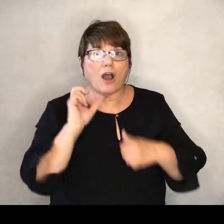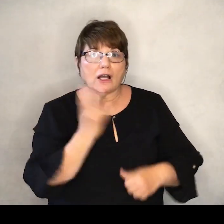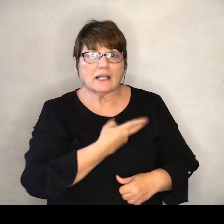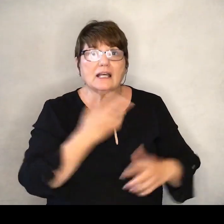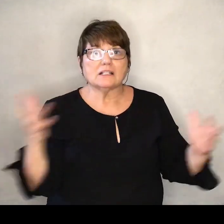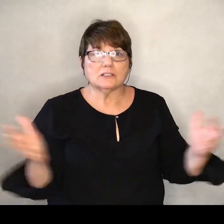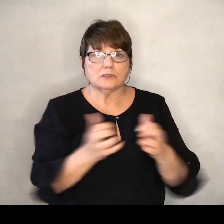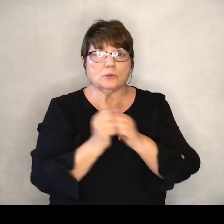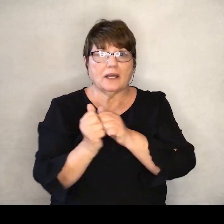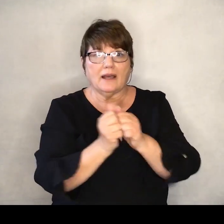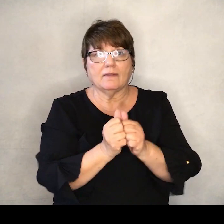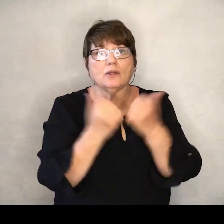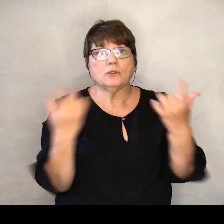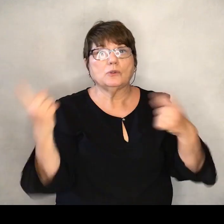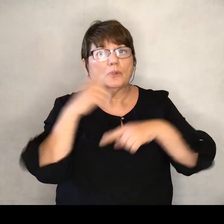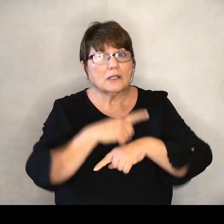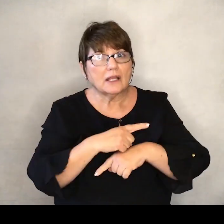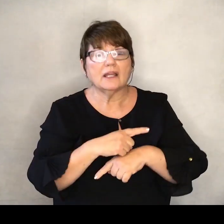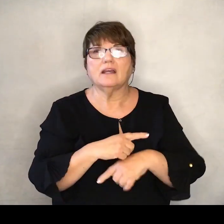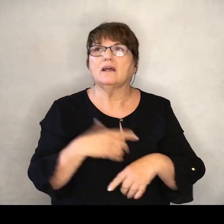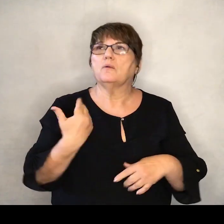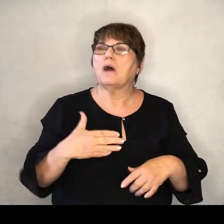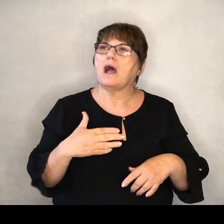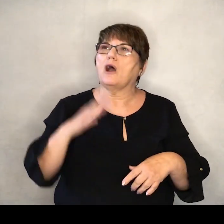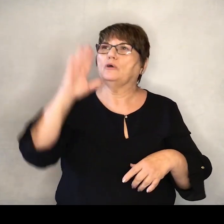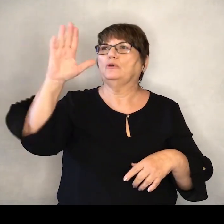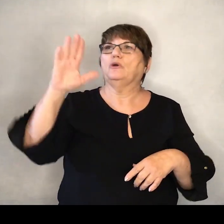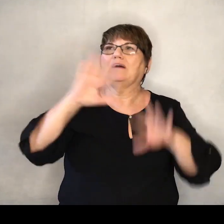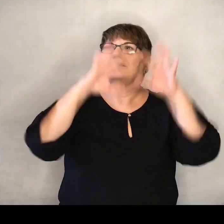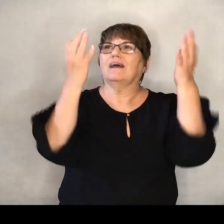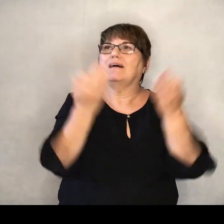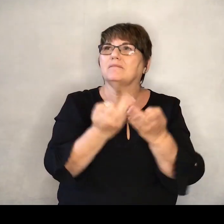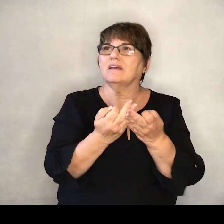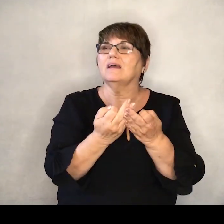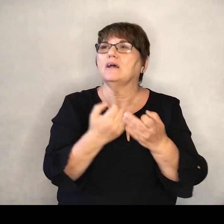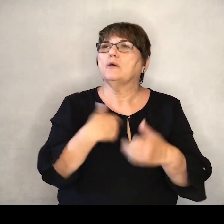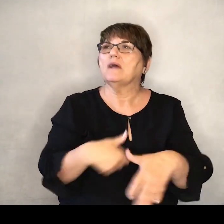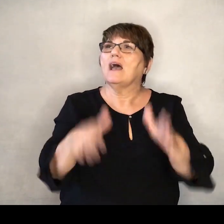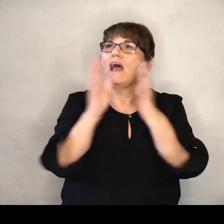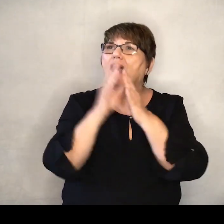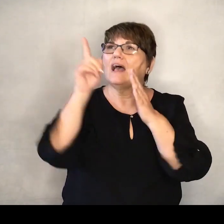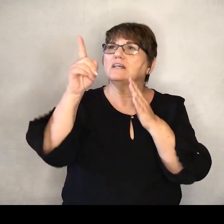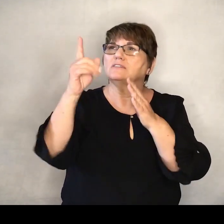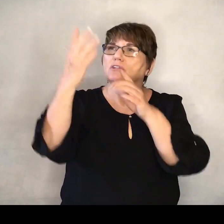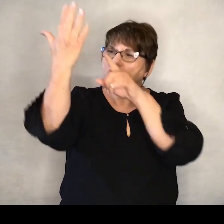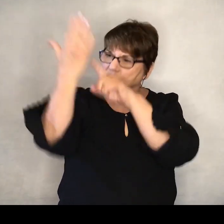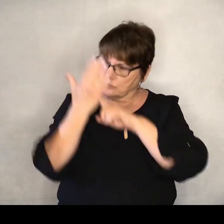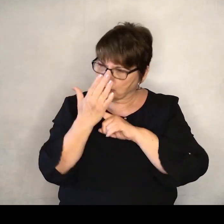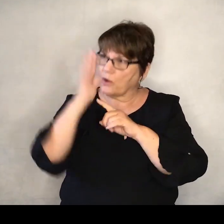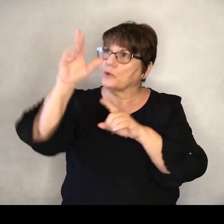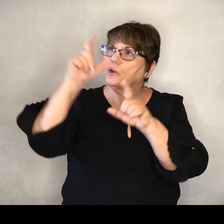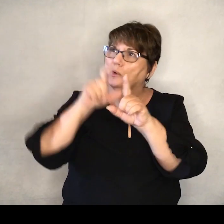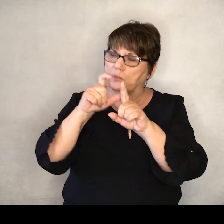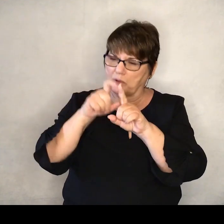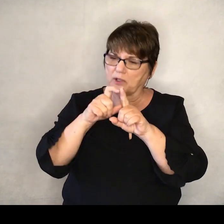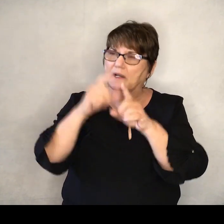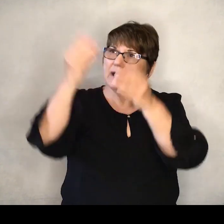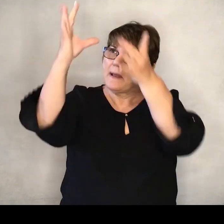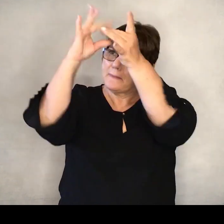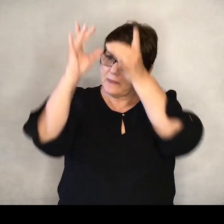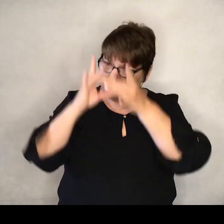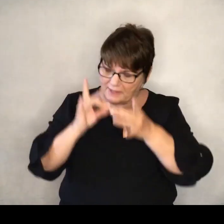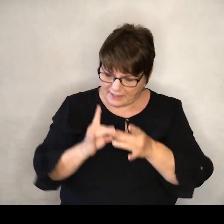together today. Your body of Christ. We ask that you illuminate your word and the message